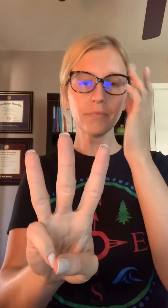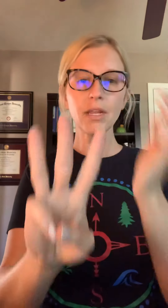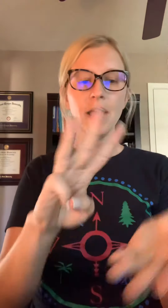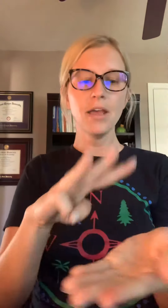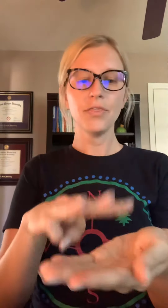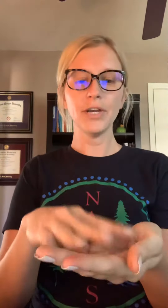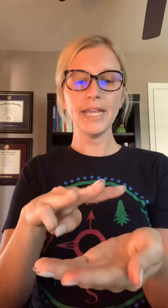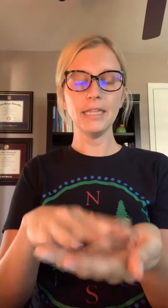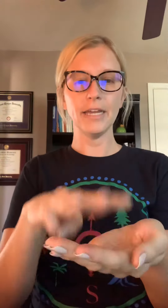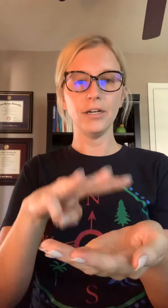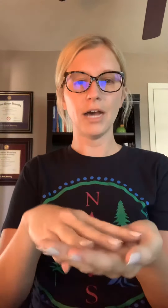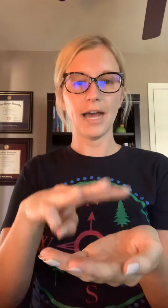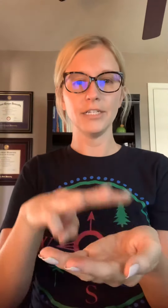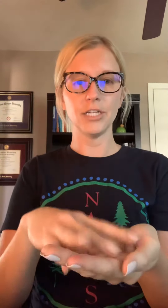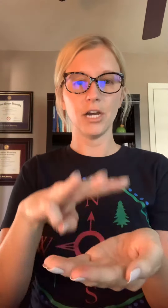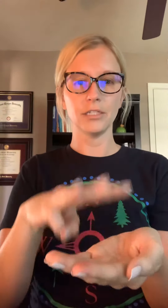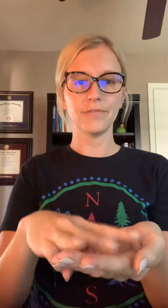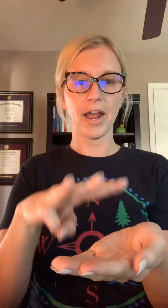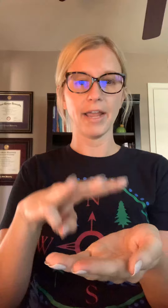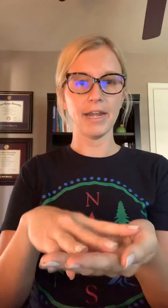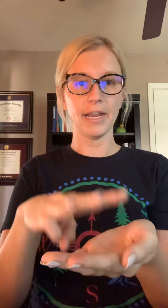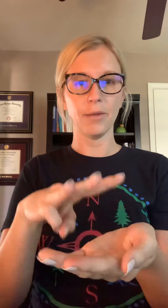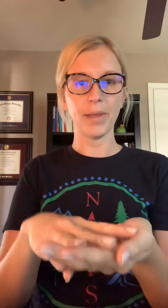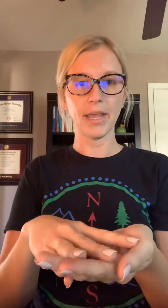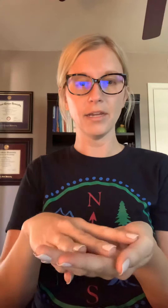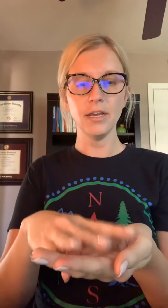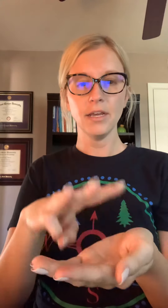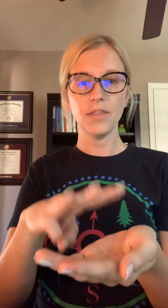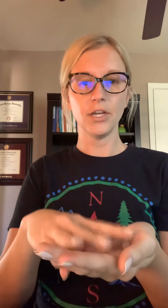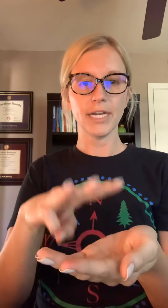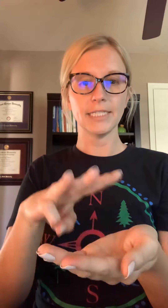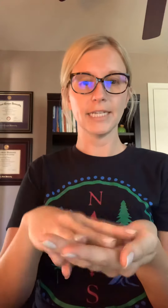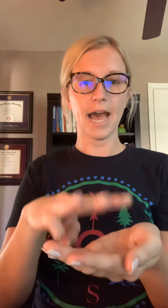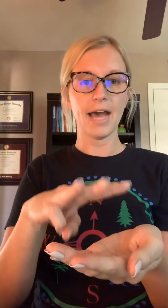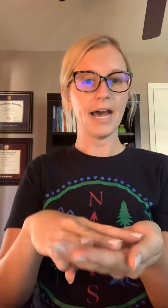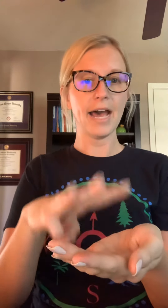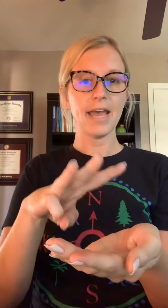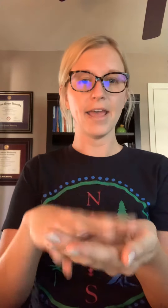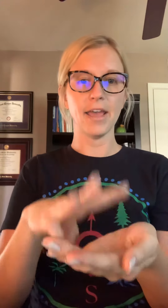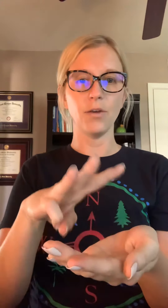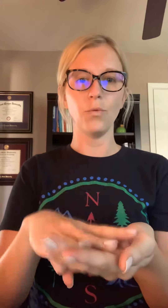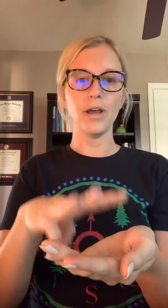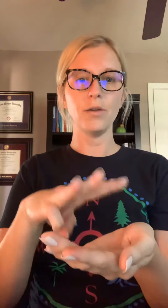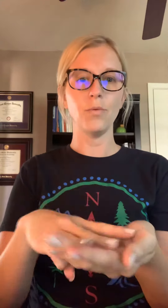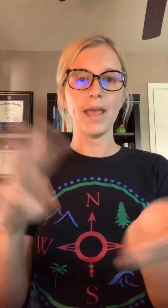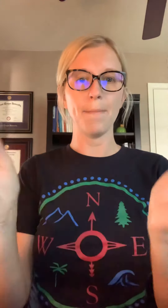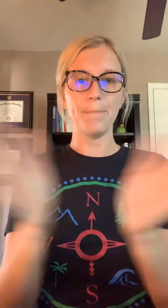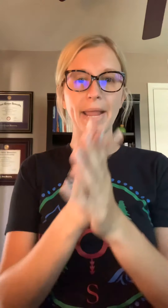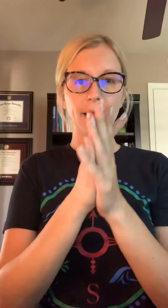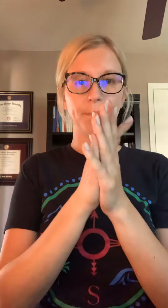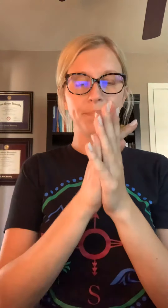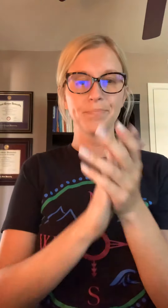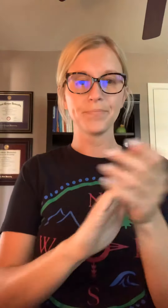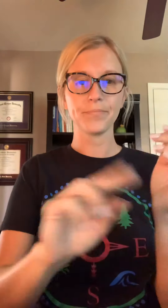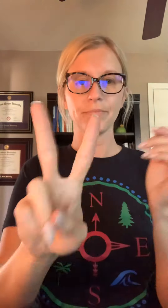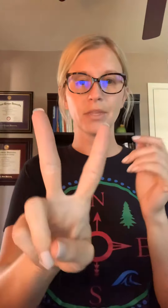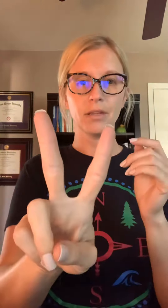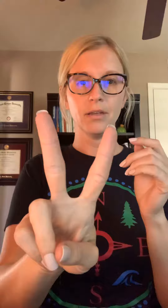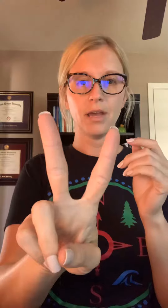Three little hot dogs frying in a pan. The grease got hot and one went BAM! How